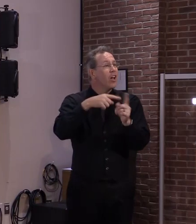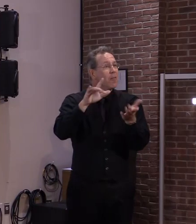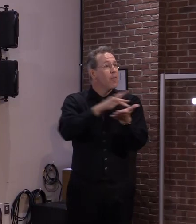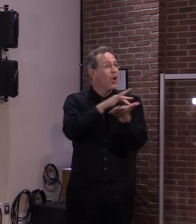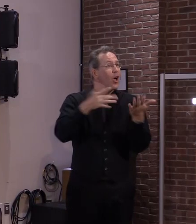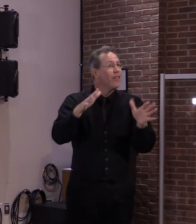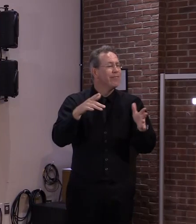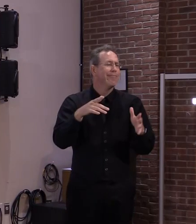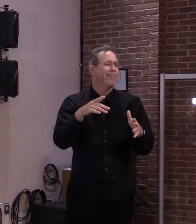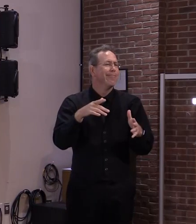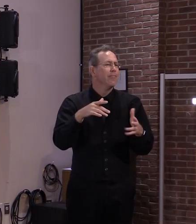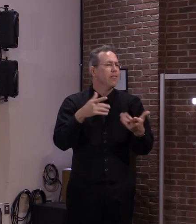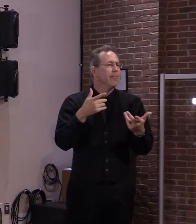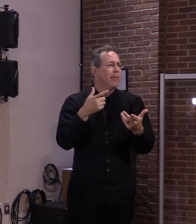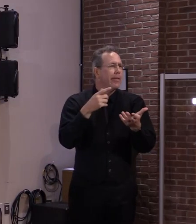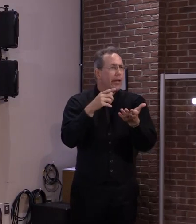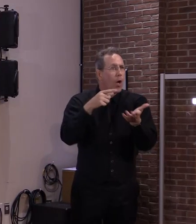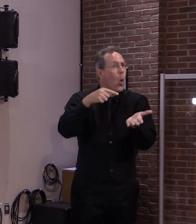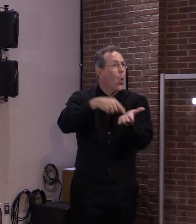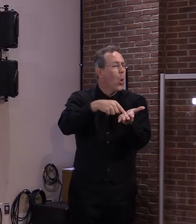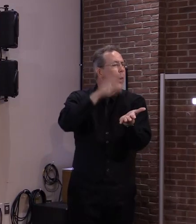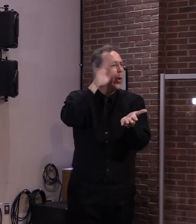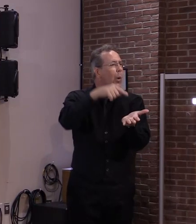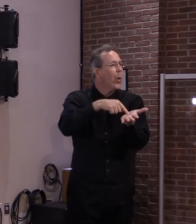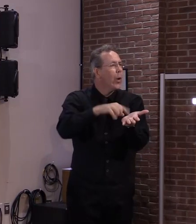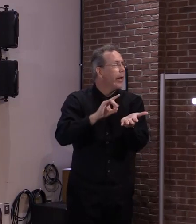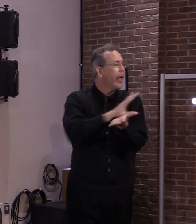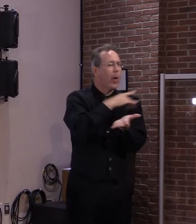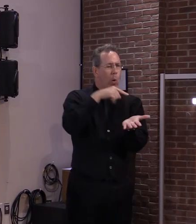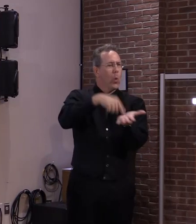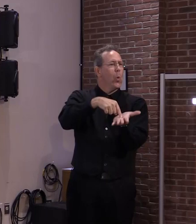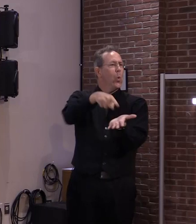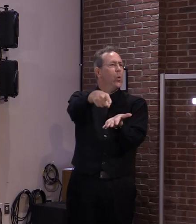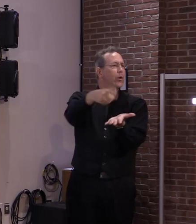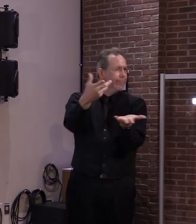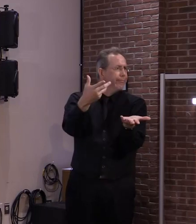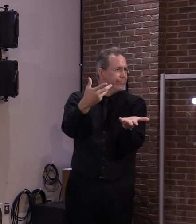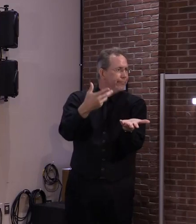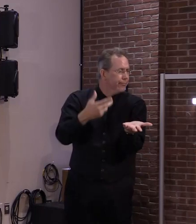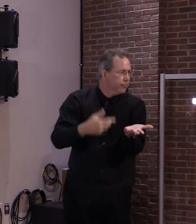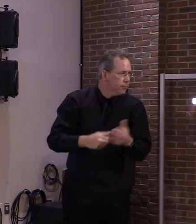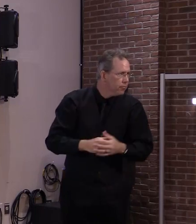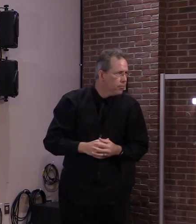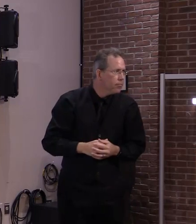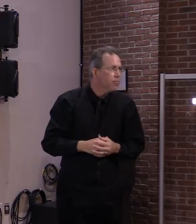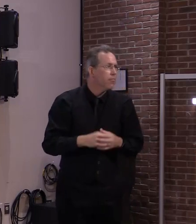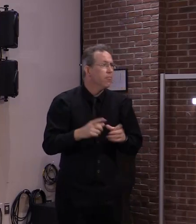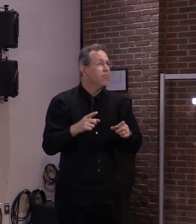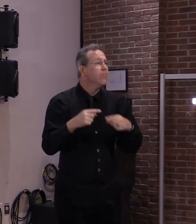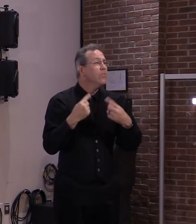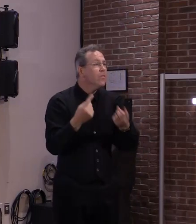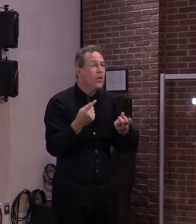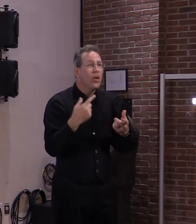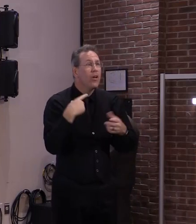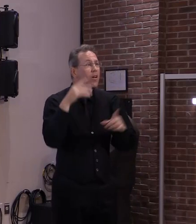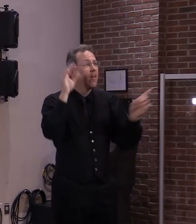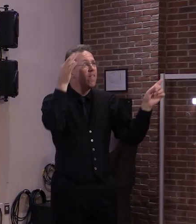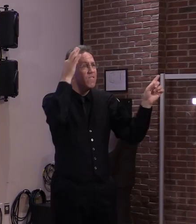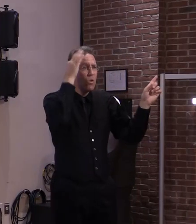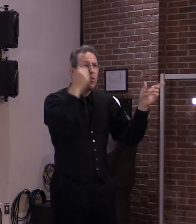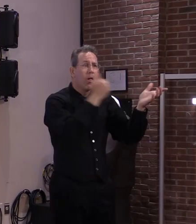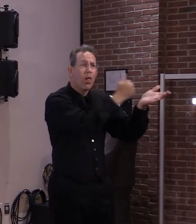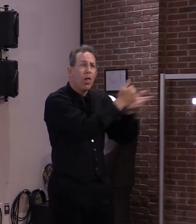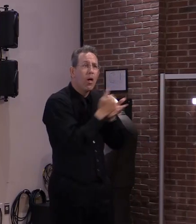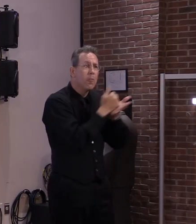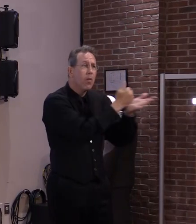paying that back rent. There's over $375 million in federal aid to help with rental